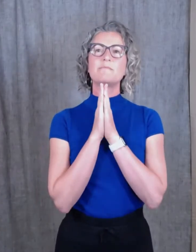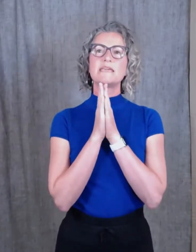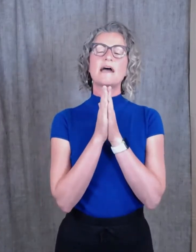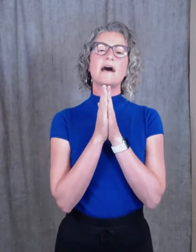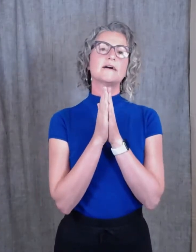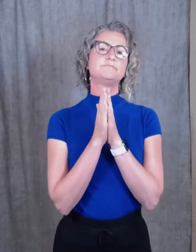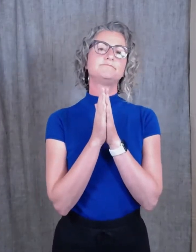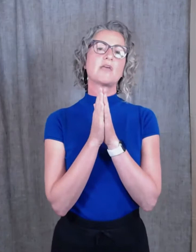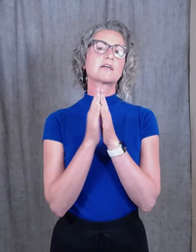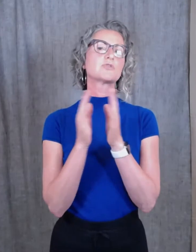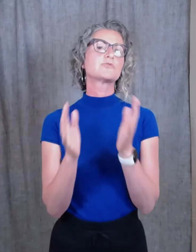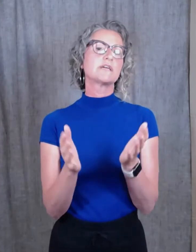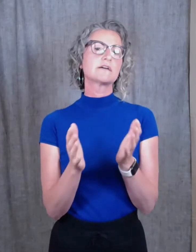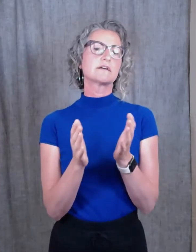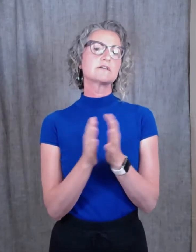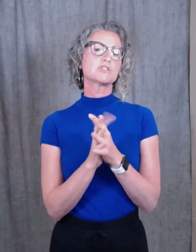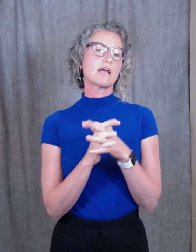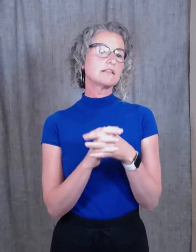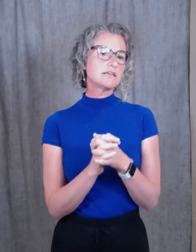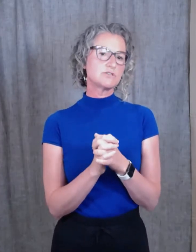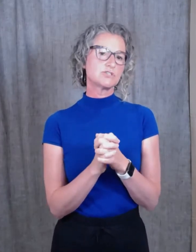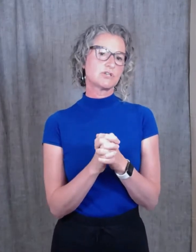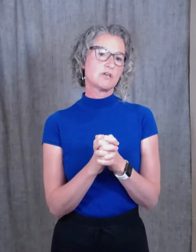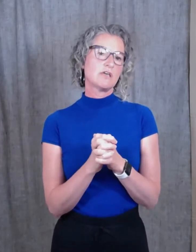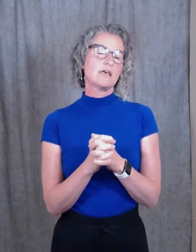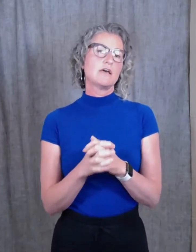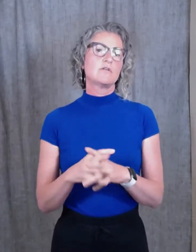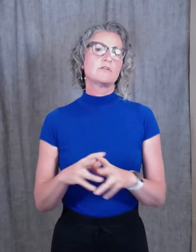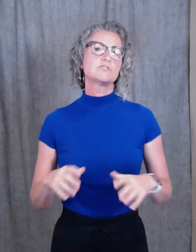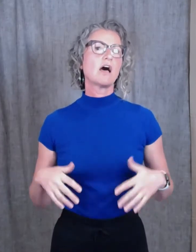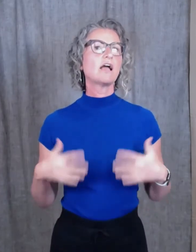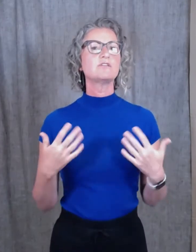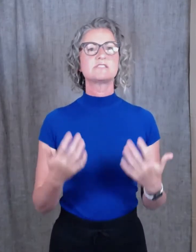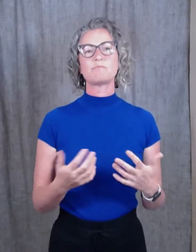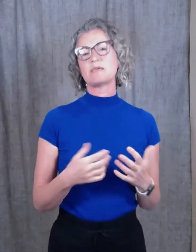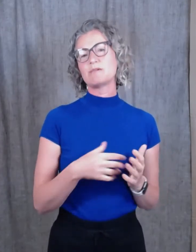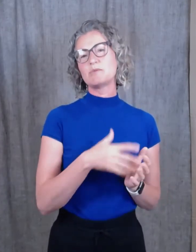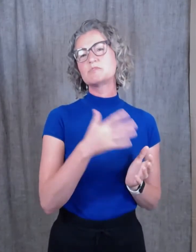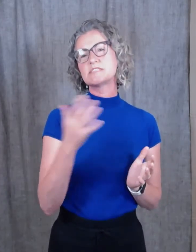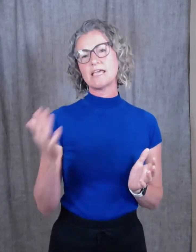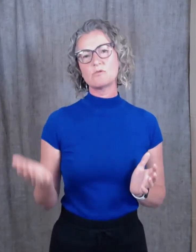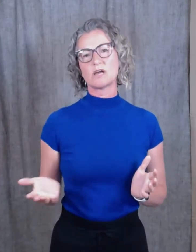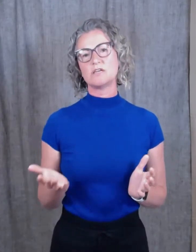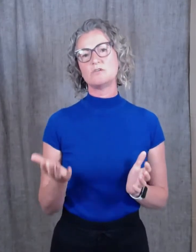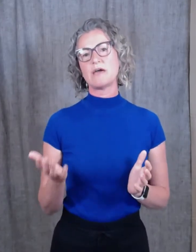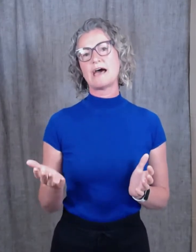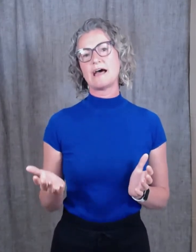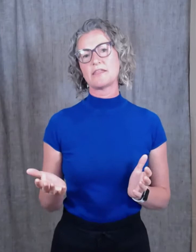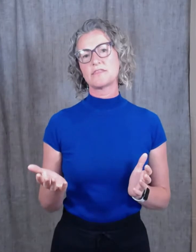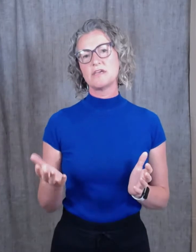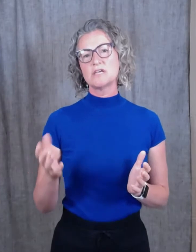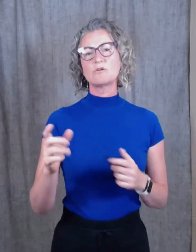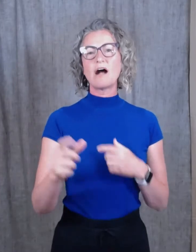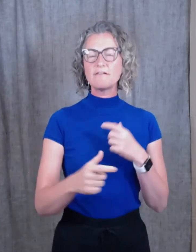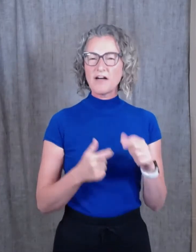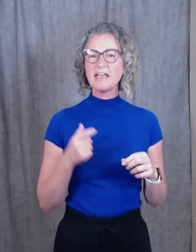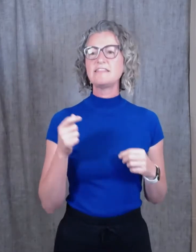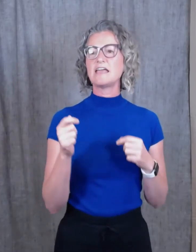a career challenge taught you something, maybe set you on a new path. So I find that,